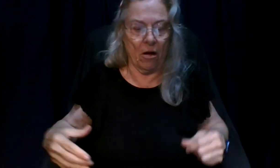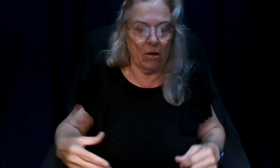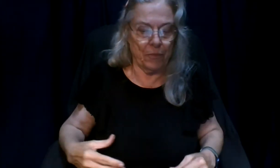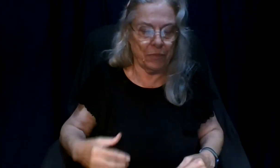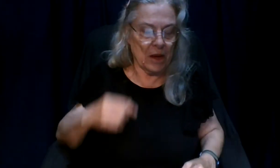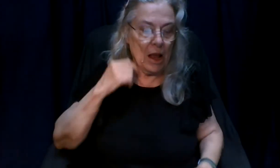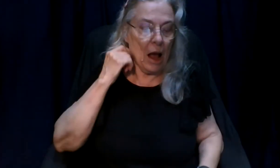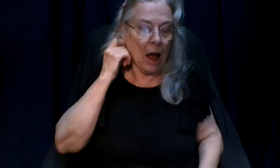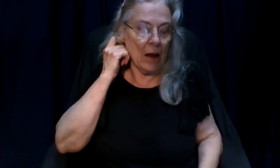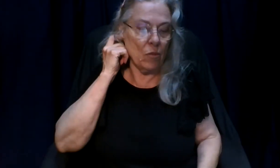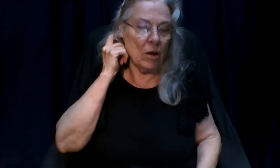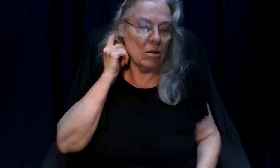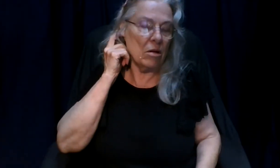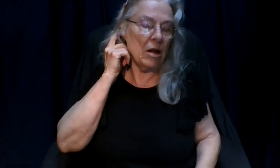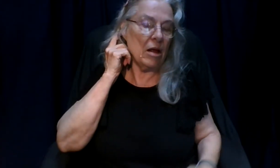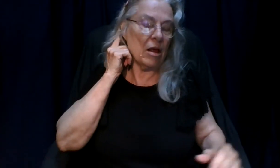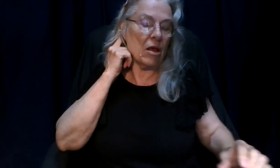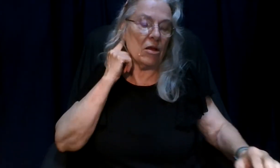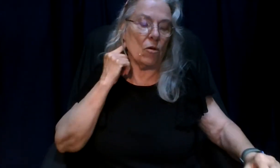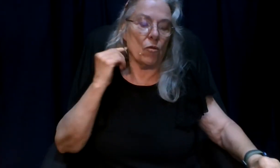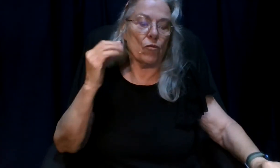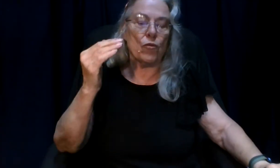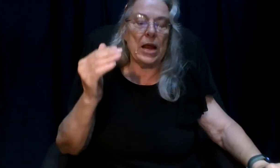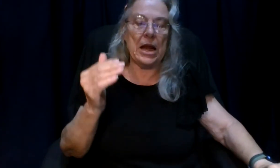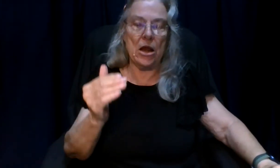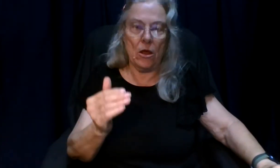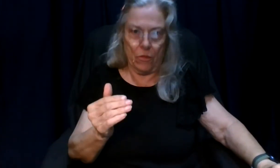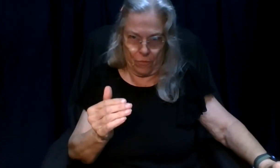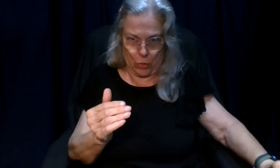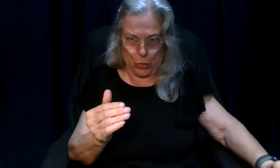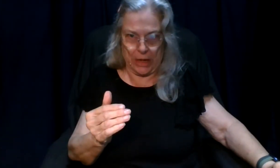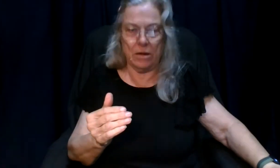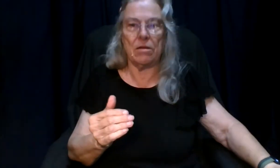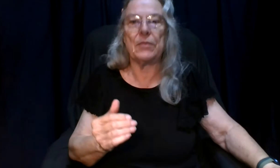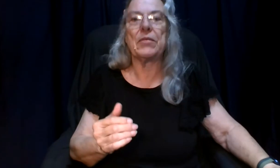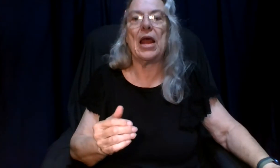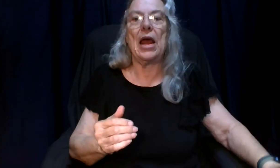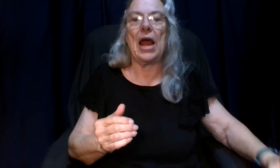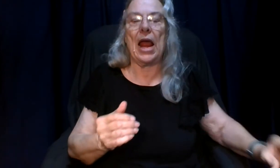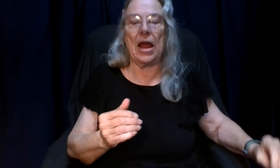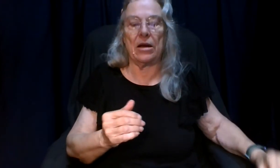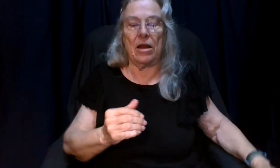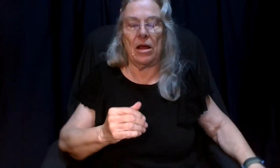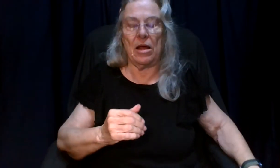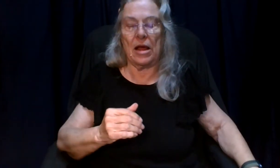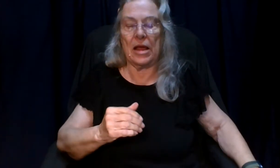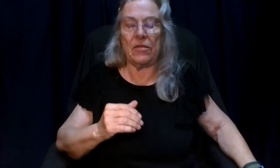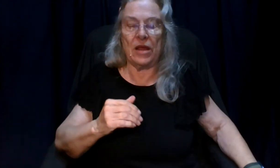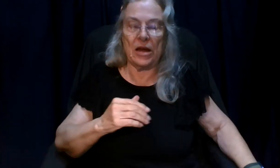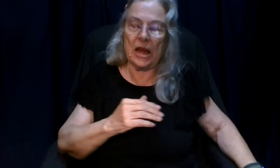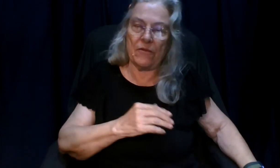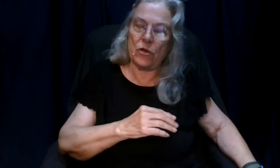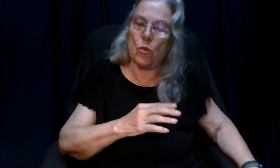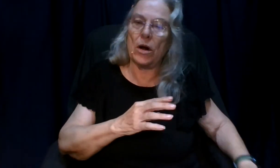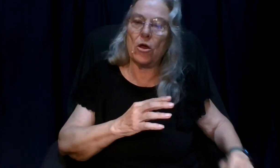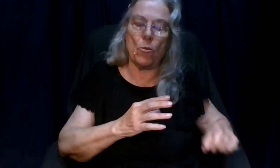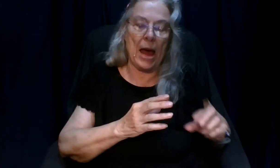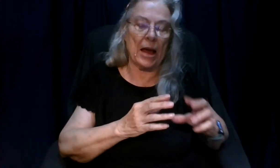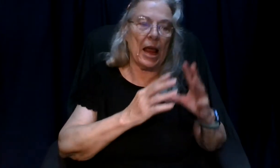i will read through it and then if you want to go back and